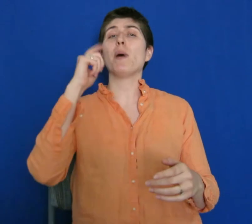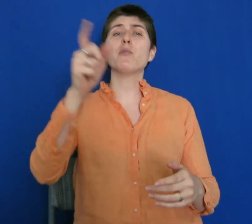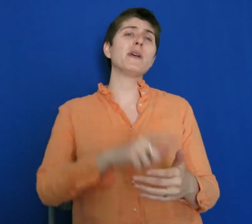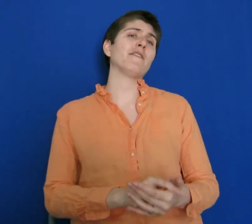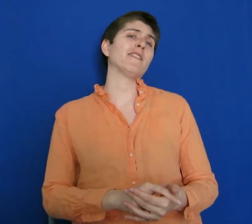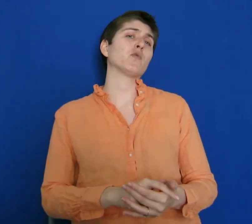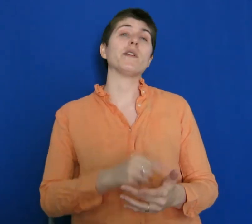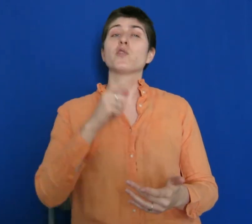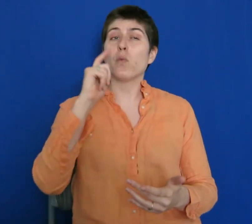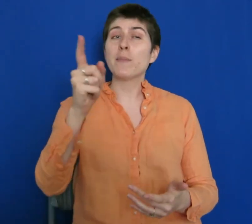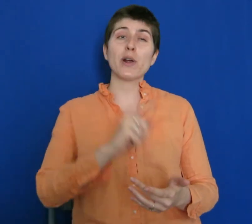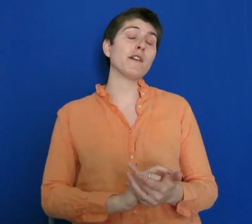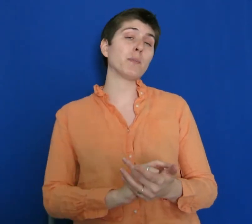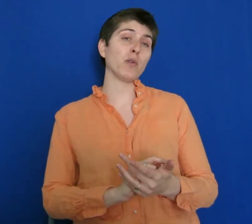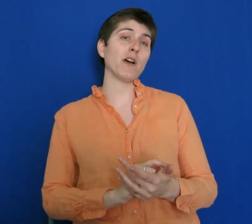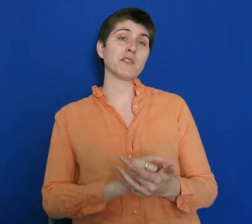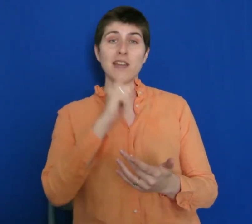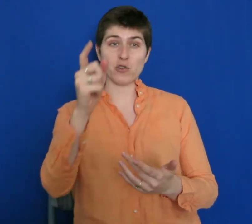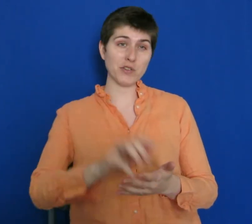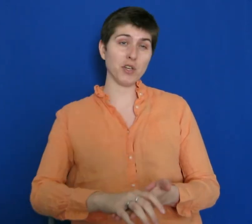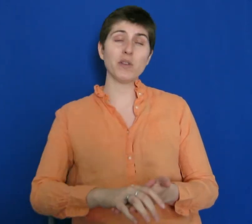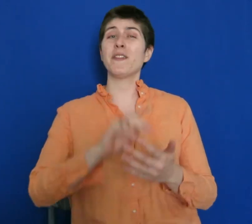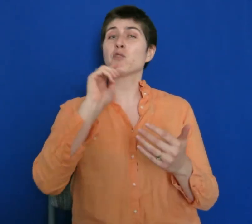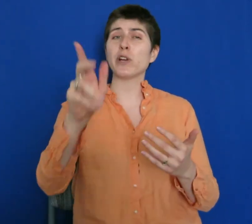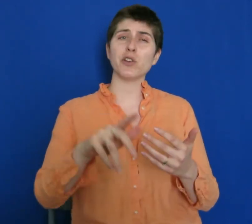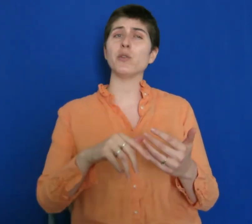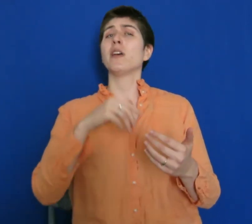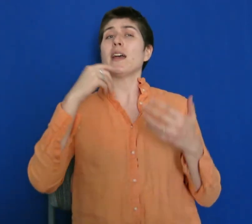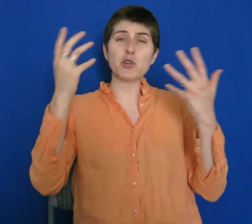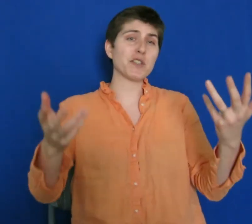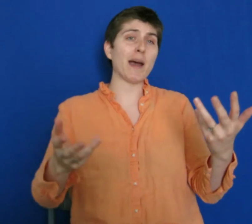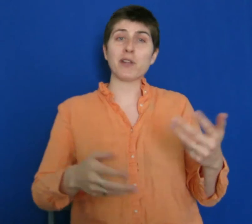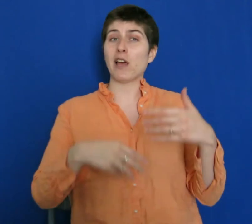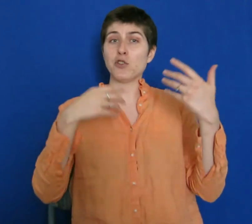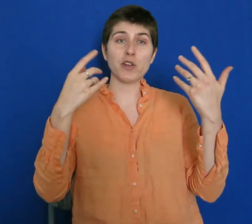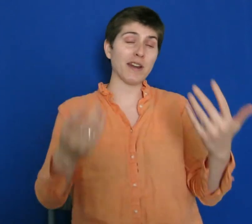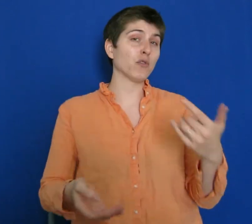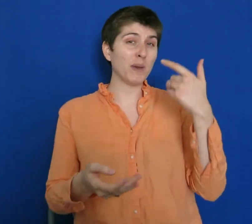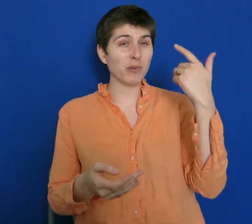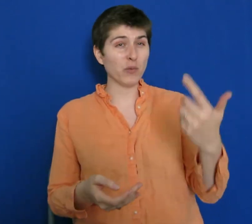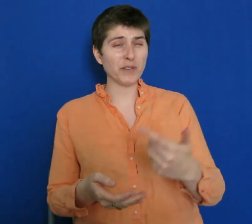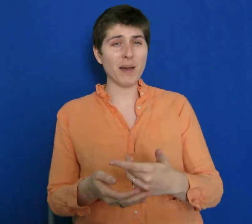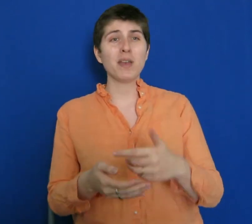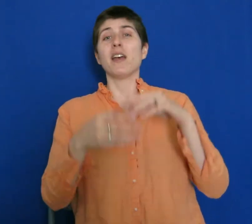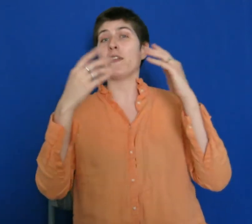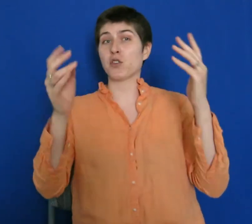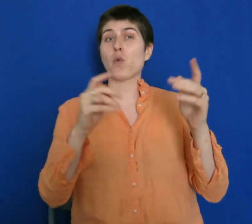Bumble BFF is one. Swipe right on the profiles that interest you. Then there's Real You, which is an app that allows you to connect with people in real time. Then there's Squad,